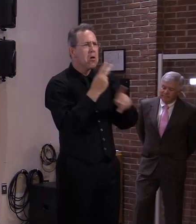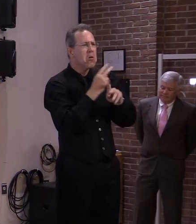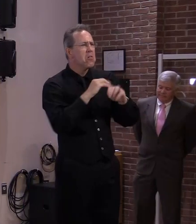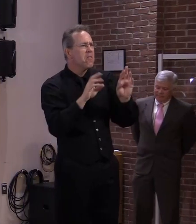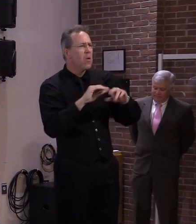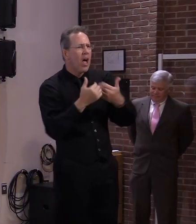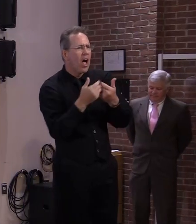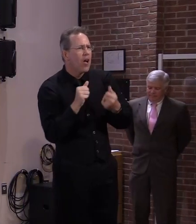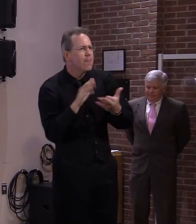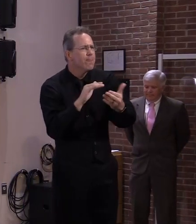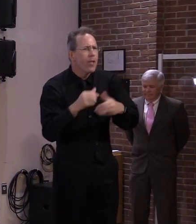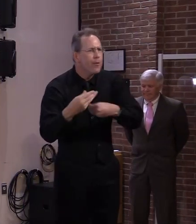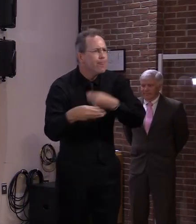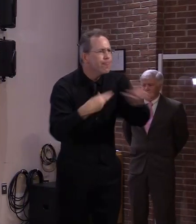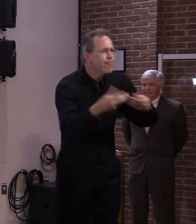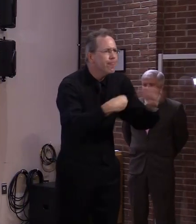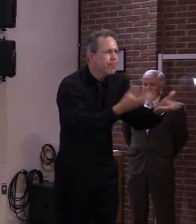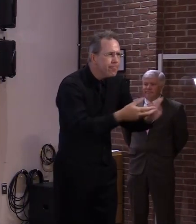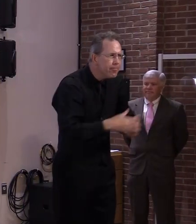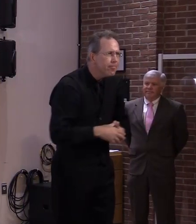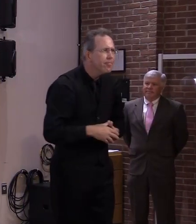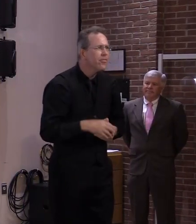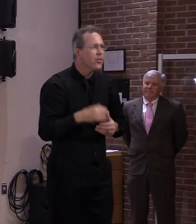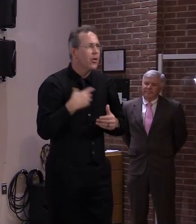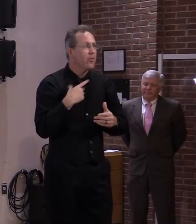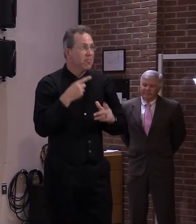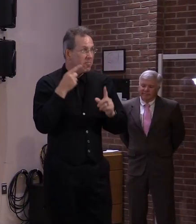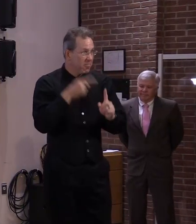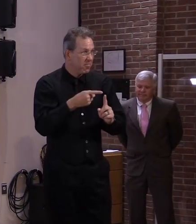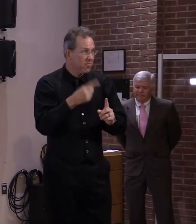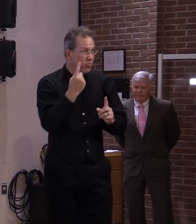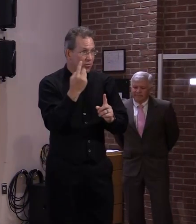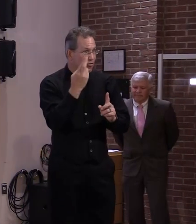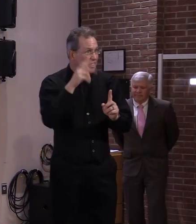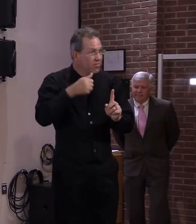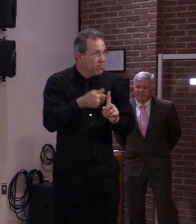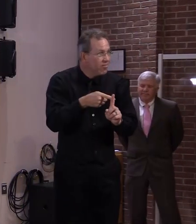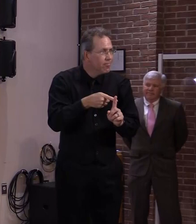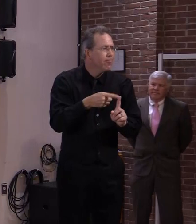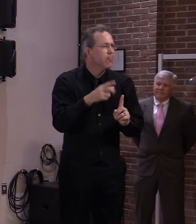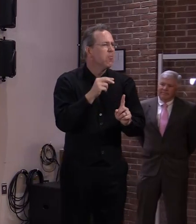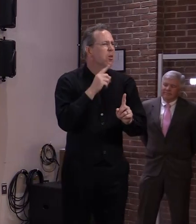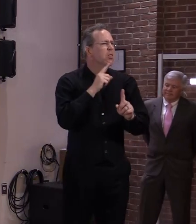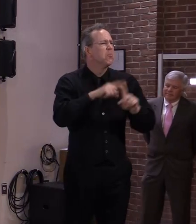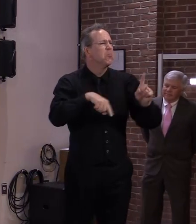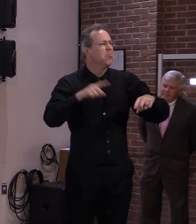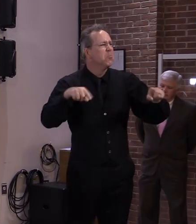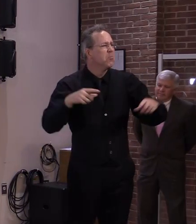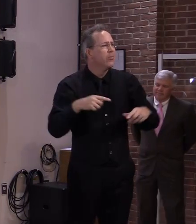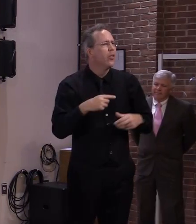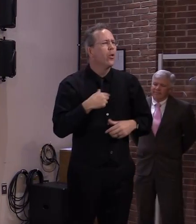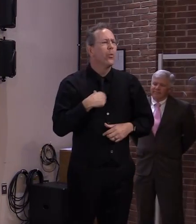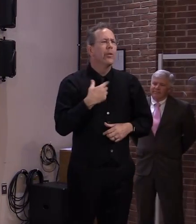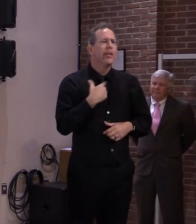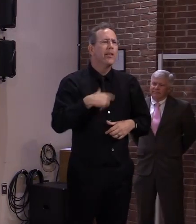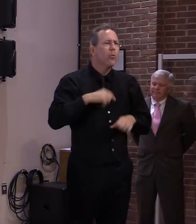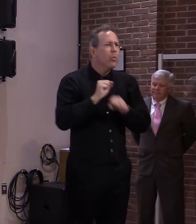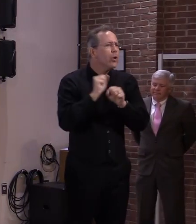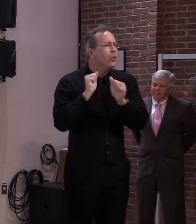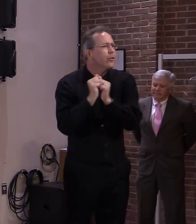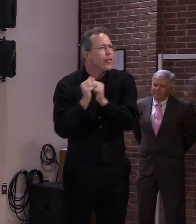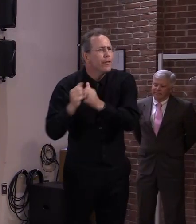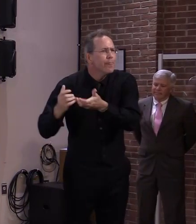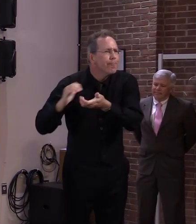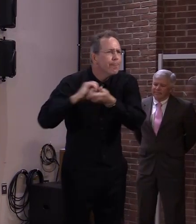worked better than others i think just the combined effort uh and and highlighting the fact that they were there was